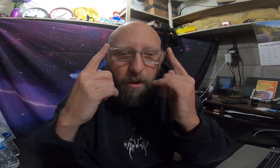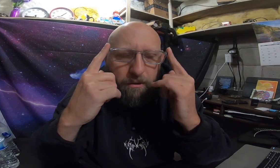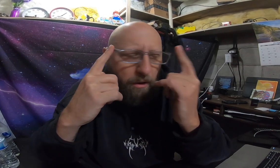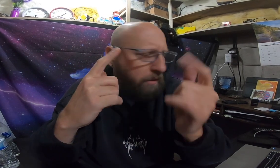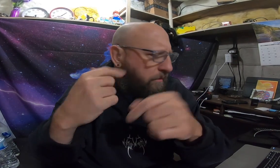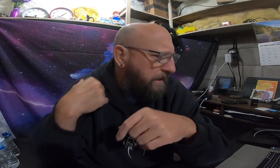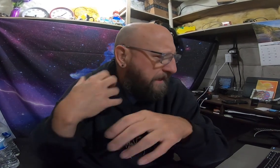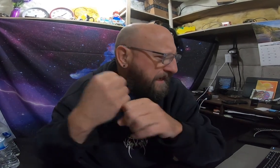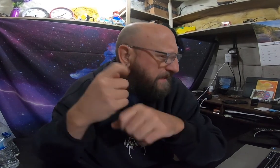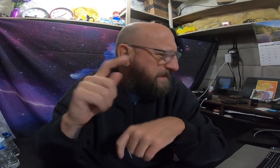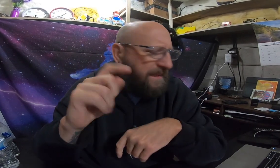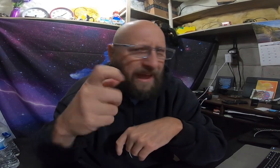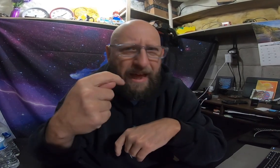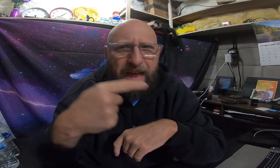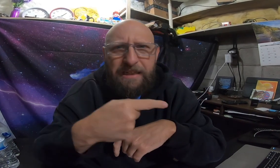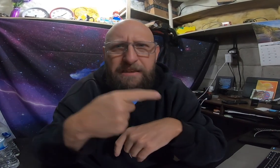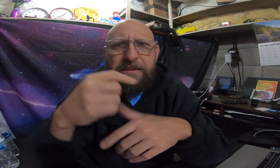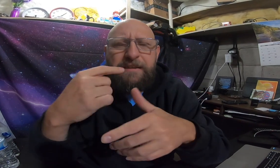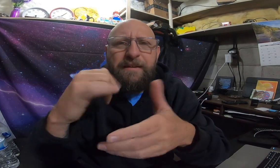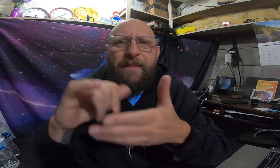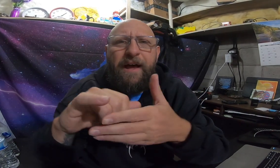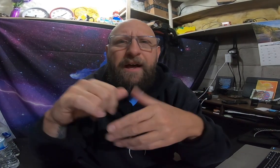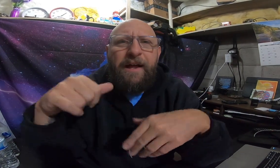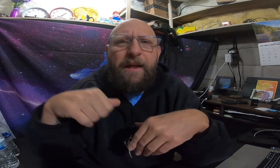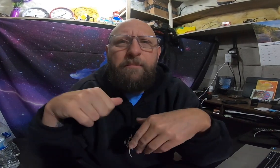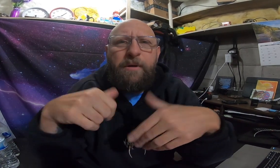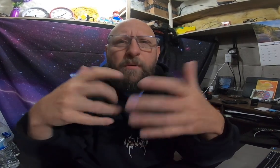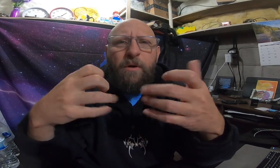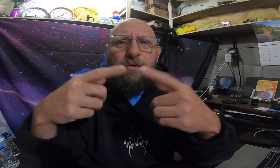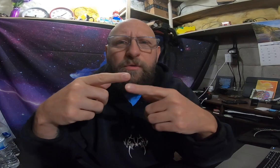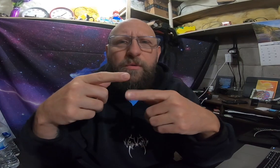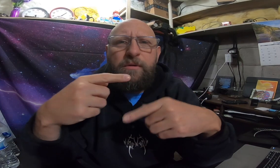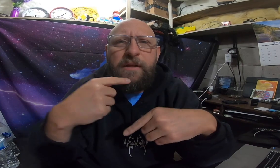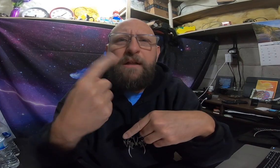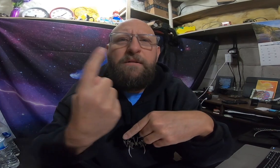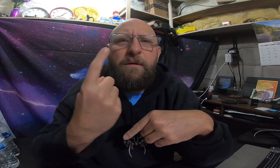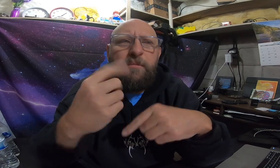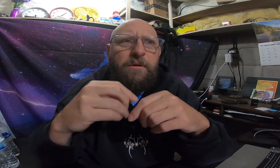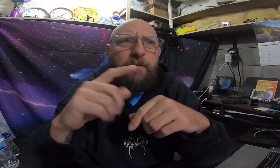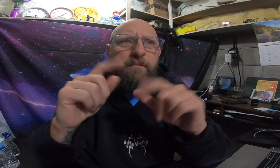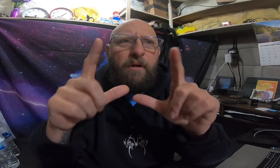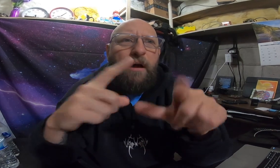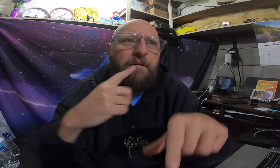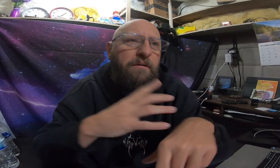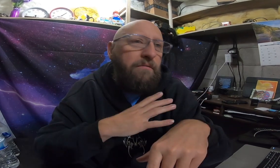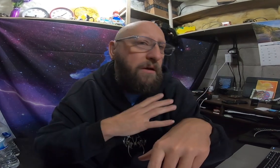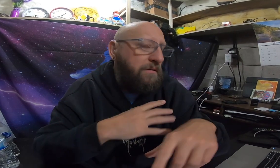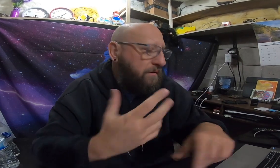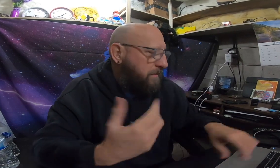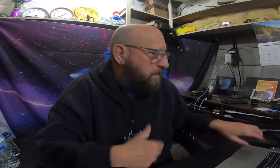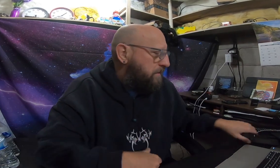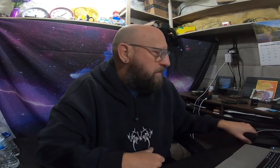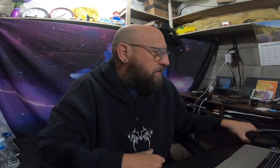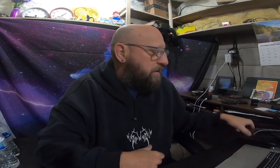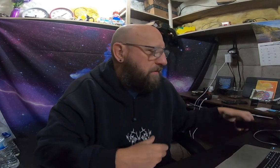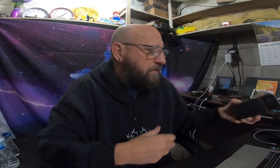so I got a chat that 8 p.m. wants to say something in the Friday, but, so,